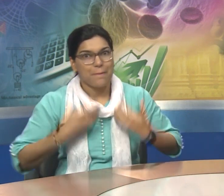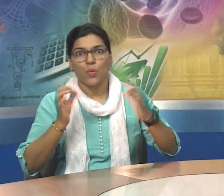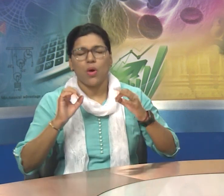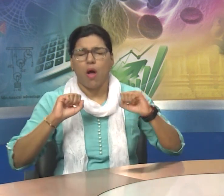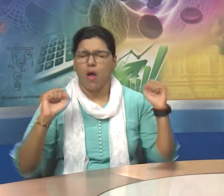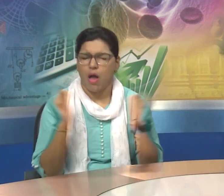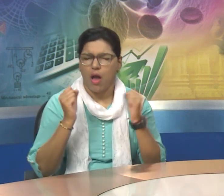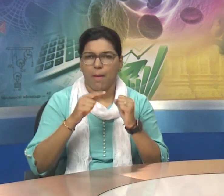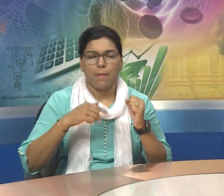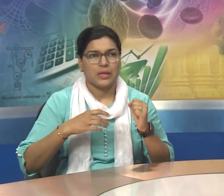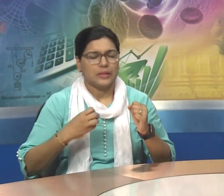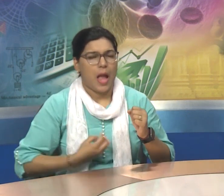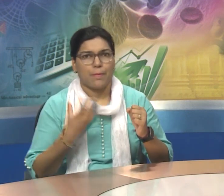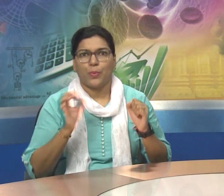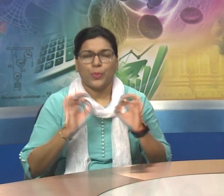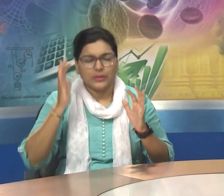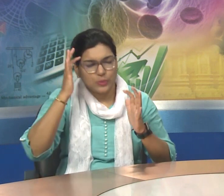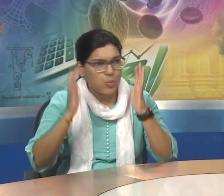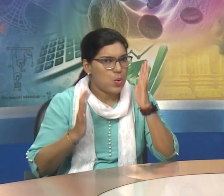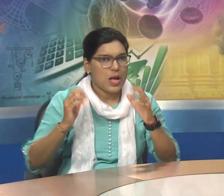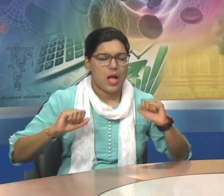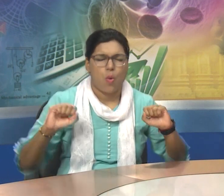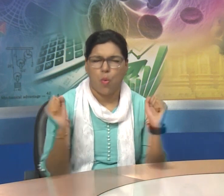When the temperature is in negative.